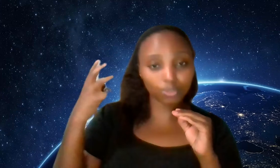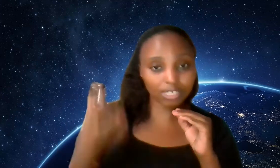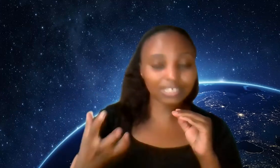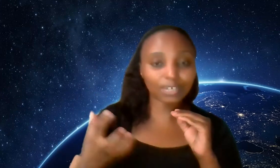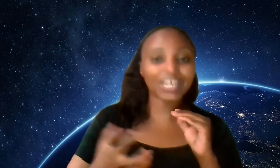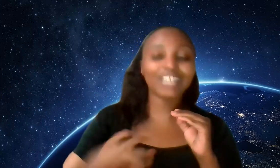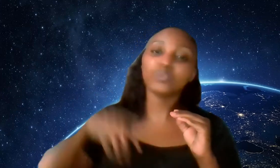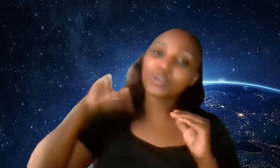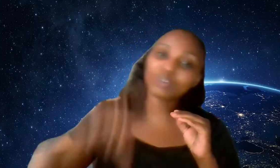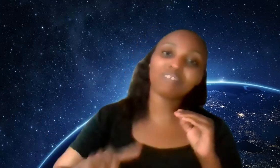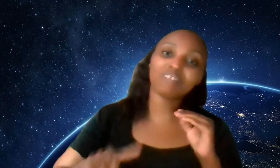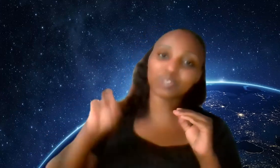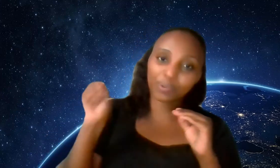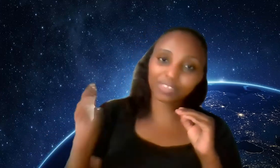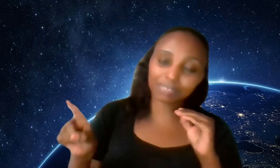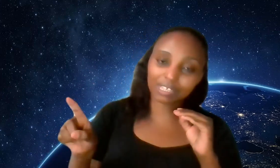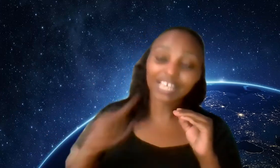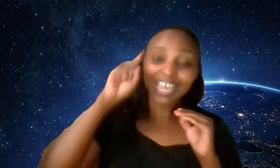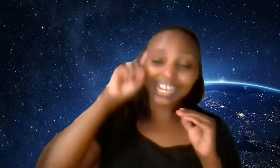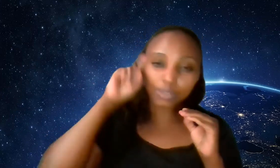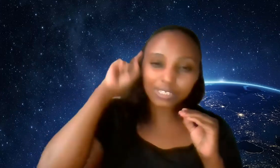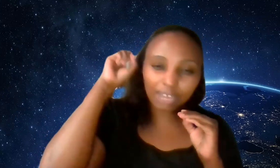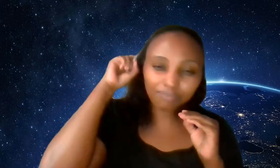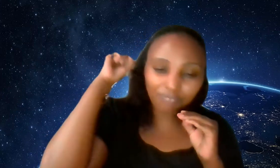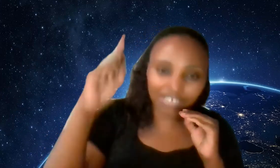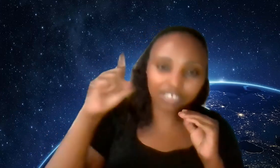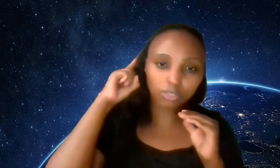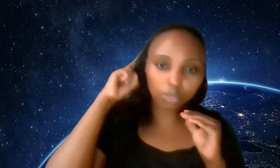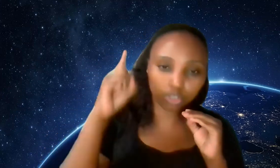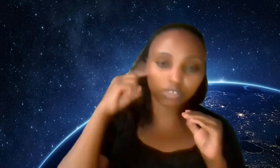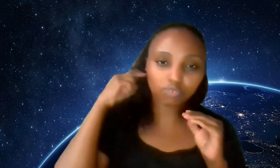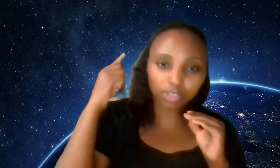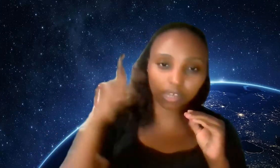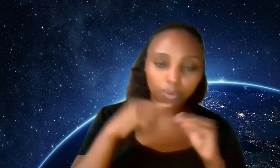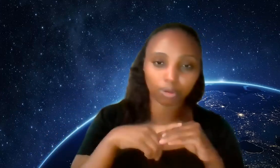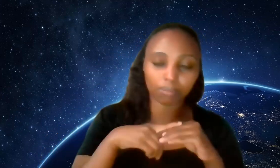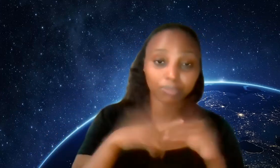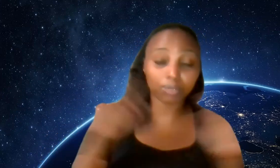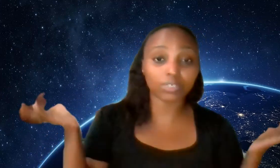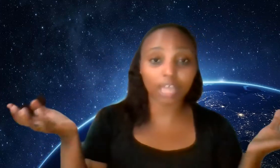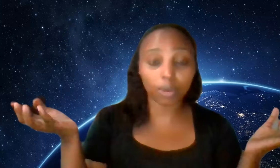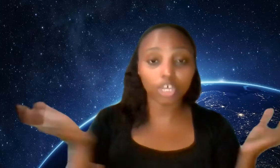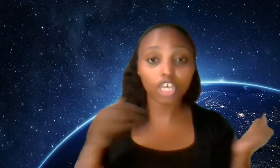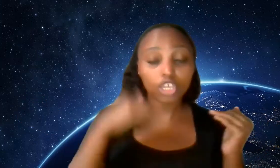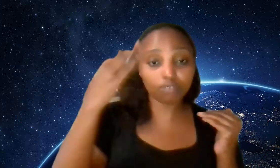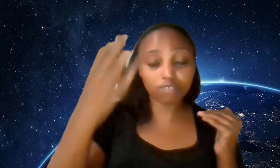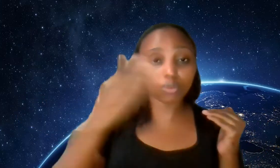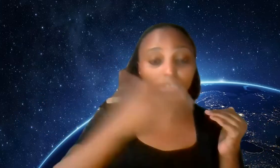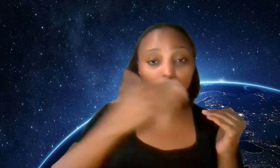to sit down and do a reflection on themselves and now start finding solutions for their own problems because now you've closed the